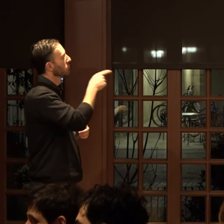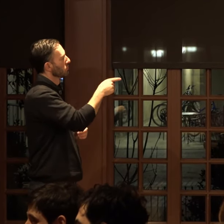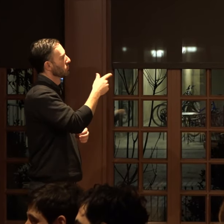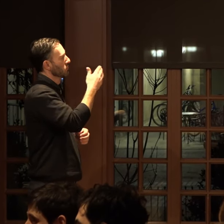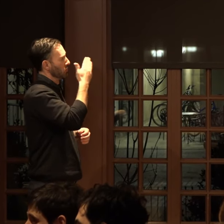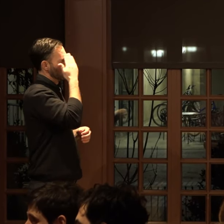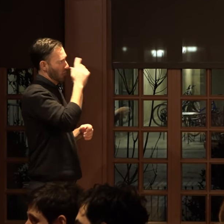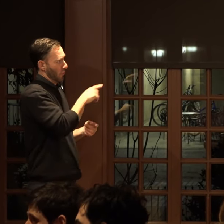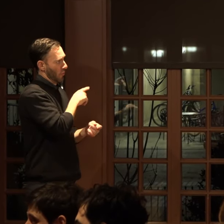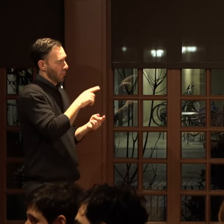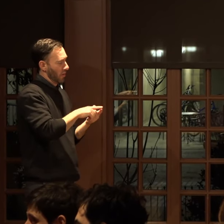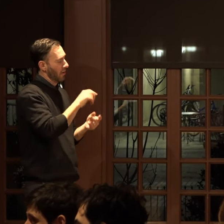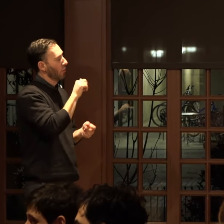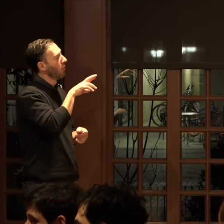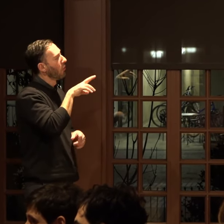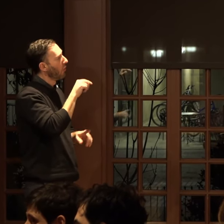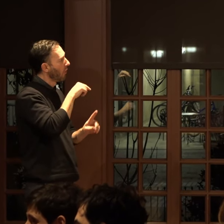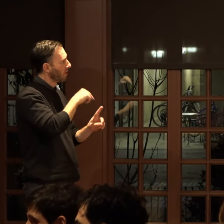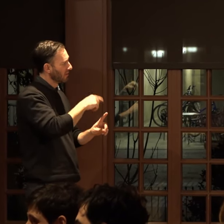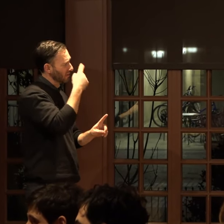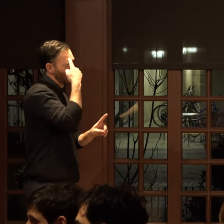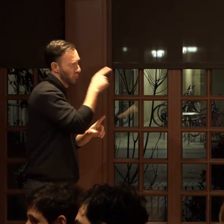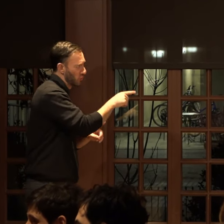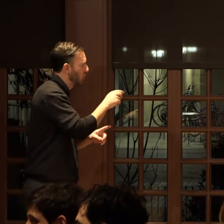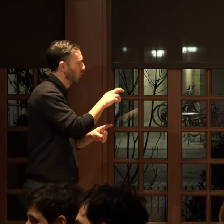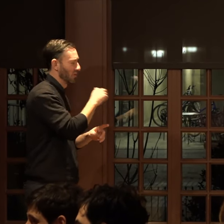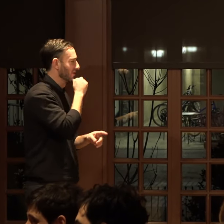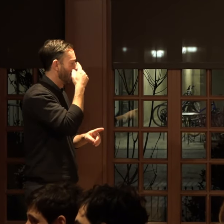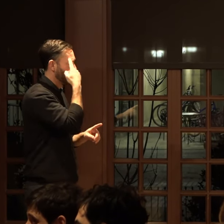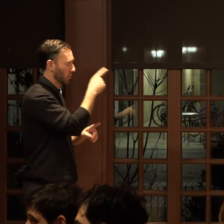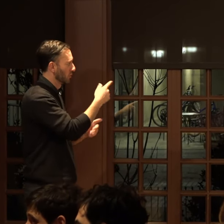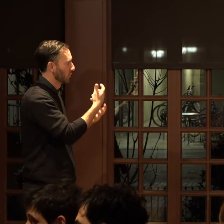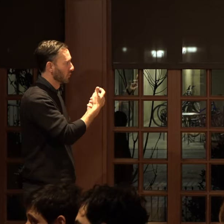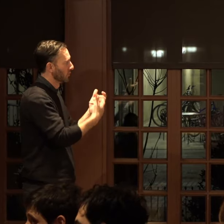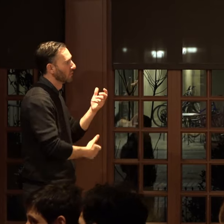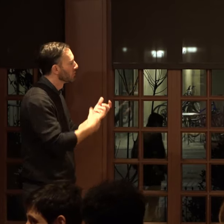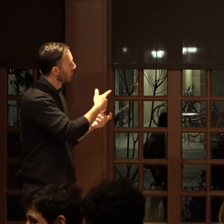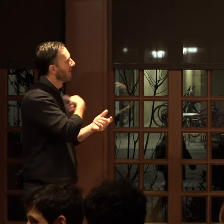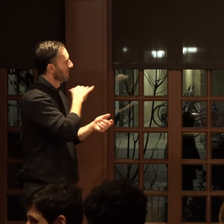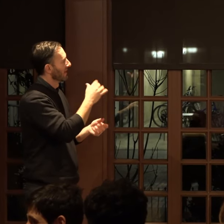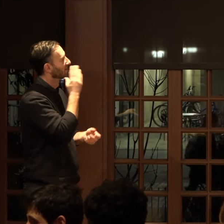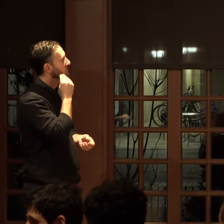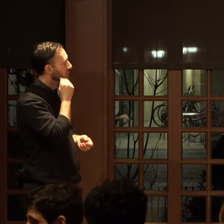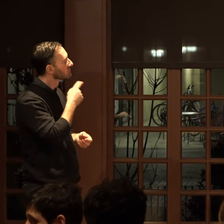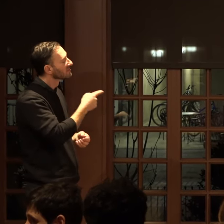when art is for you or not for you, or you have the experience.